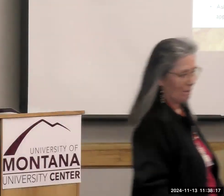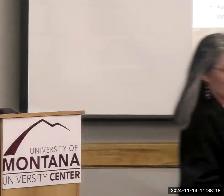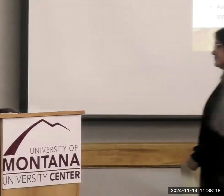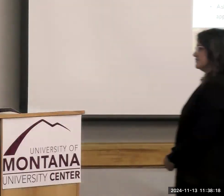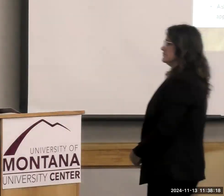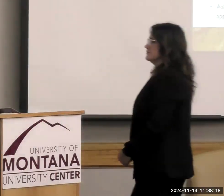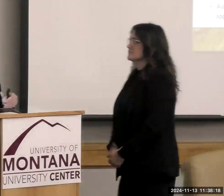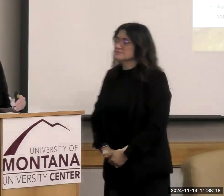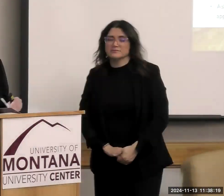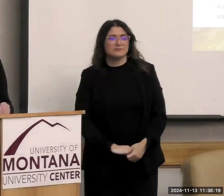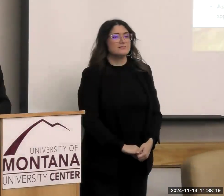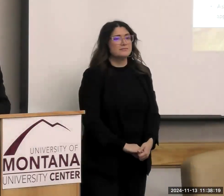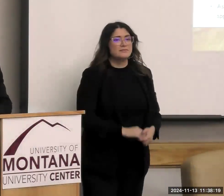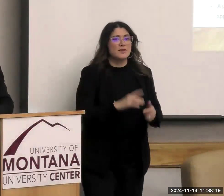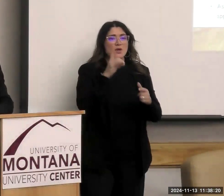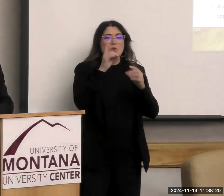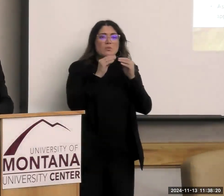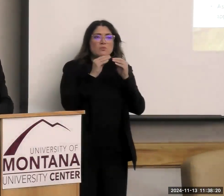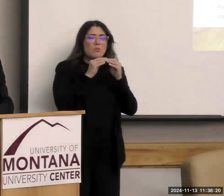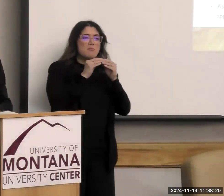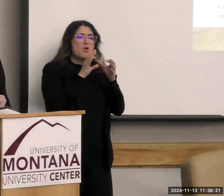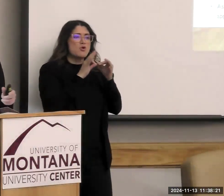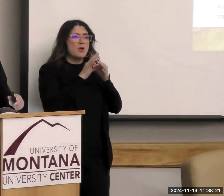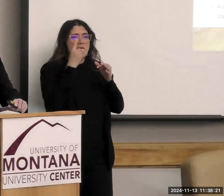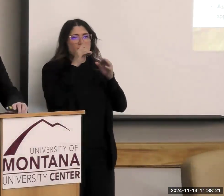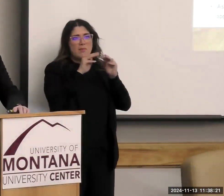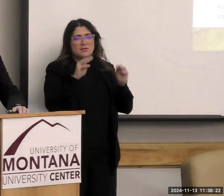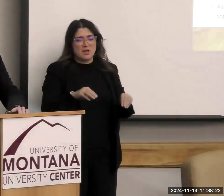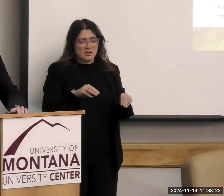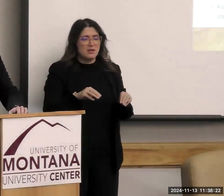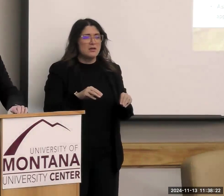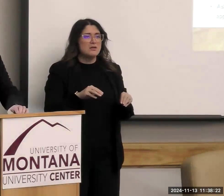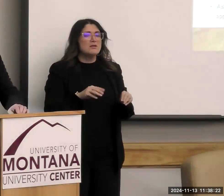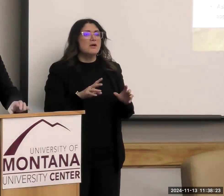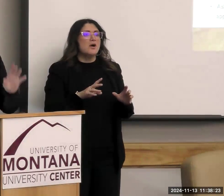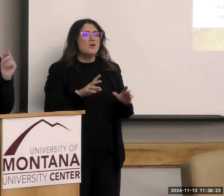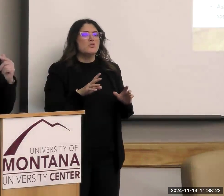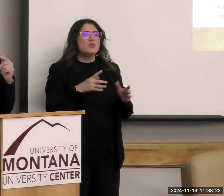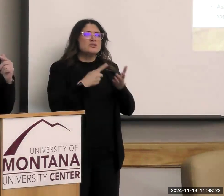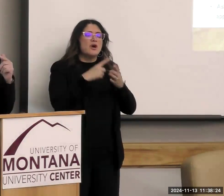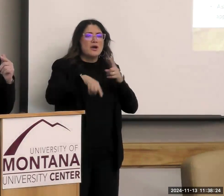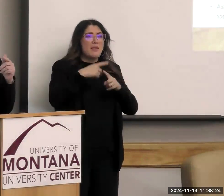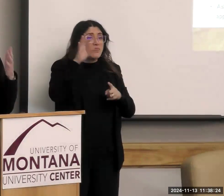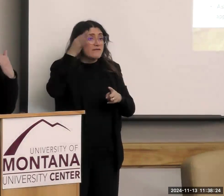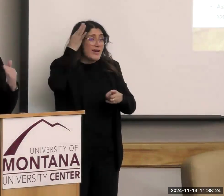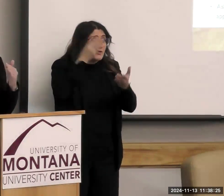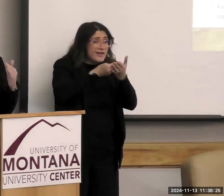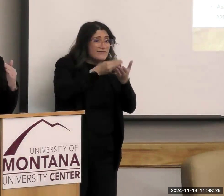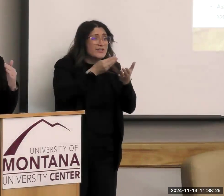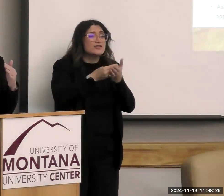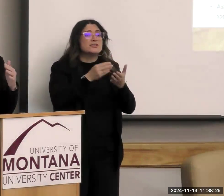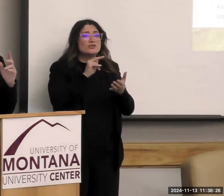One more comment I just wanted to make for Montana. You know, we talk about the federally funded nutrition programs, and they're